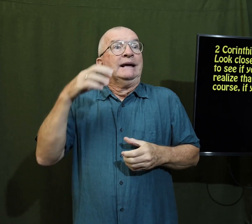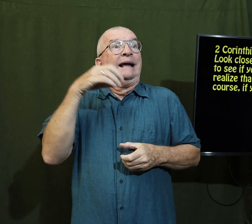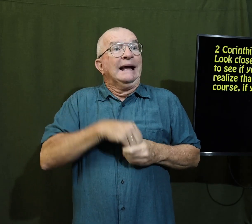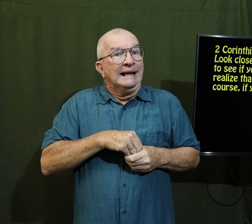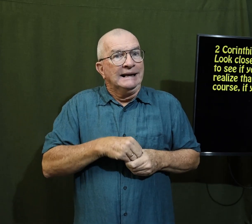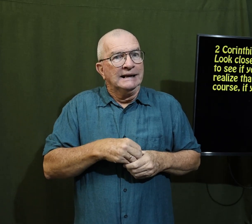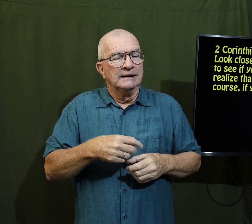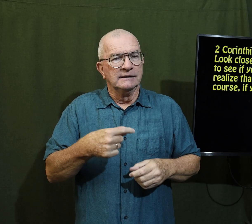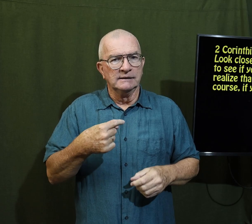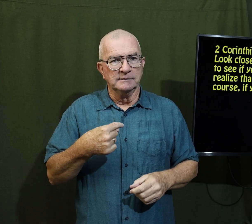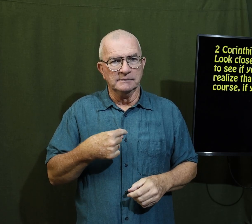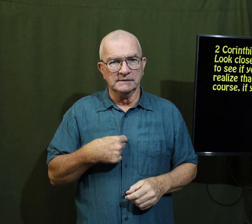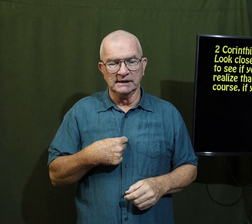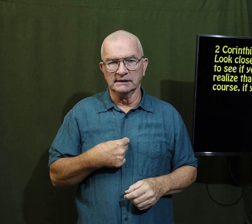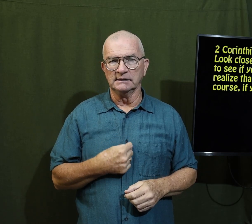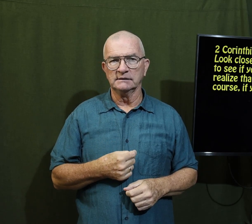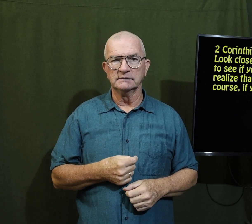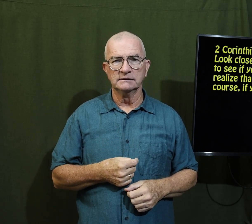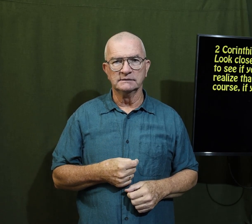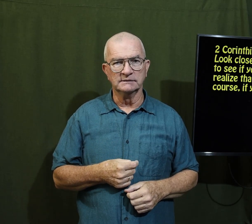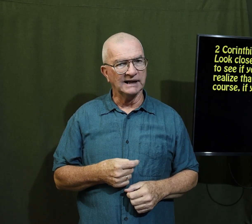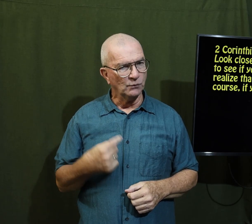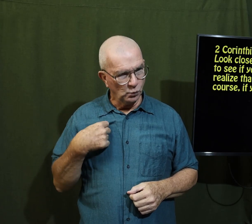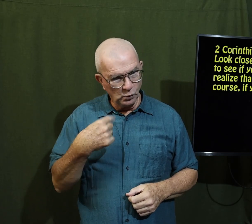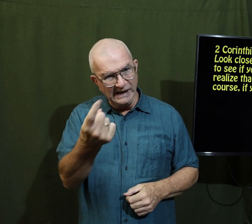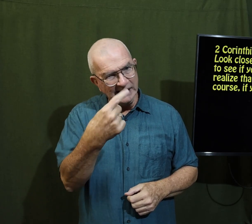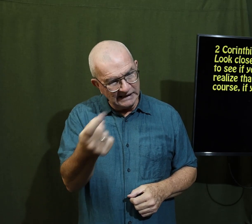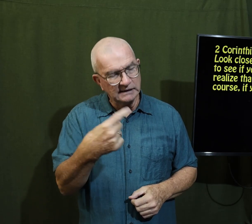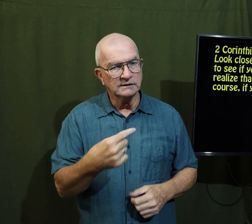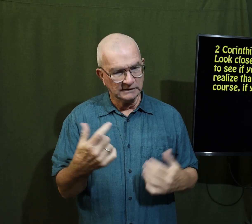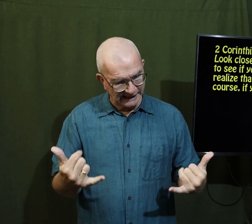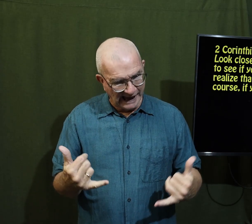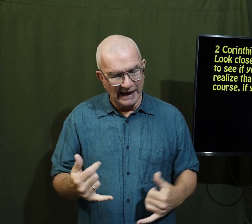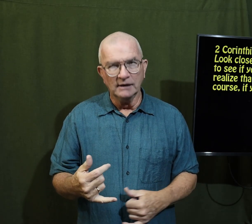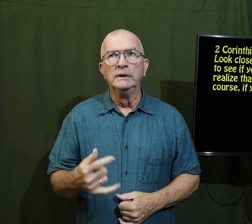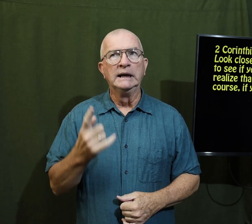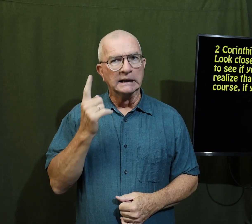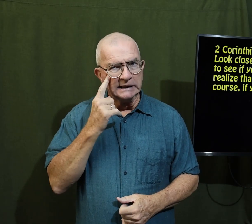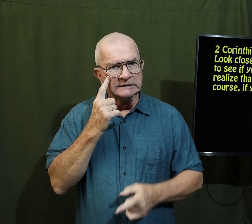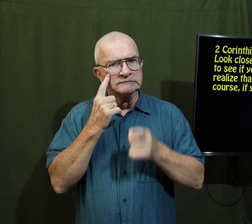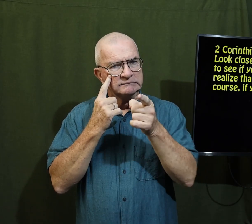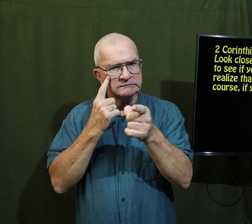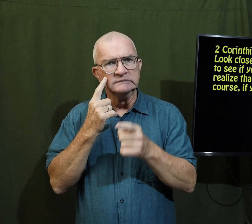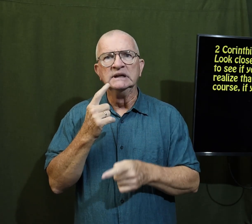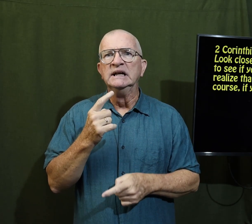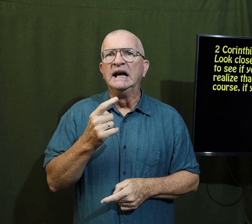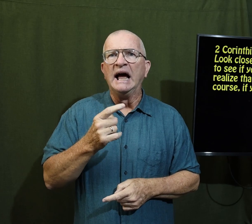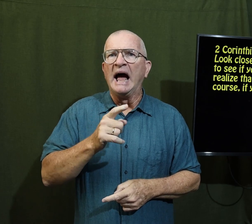he's not living in me we need to test ourselves today